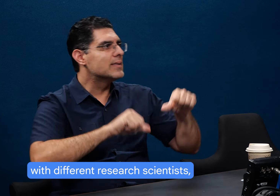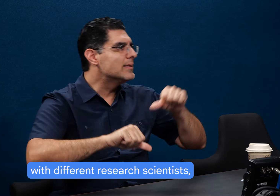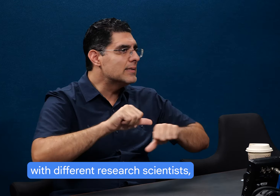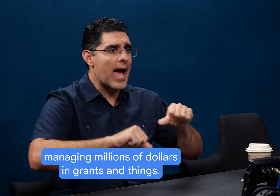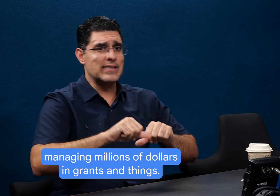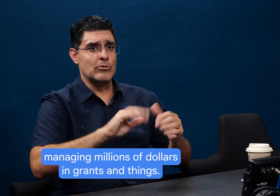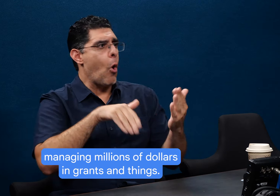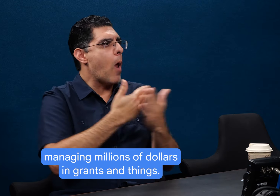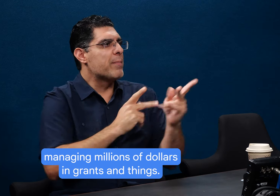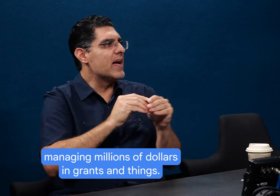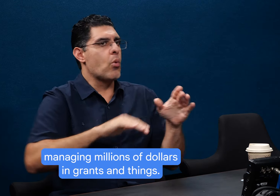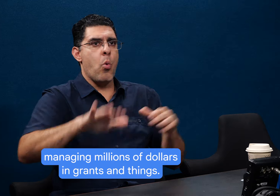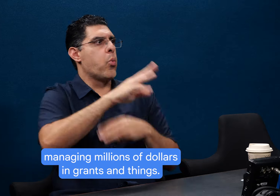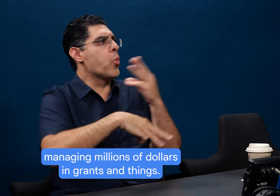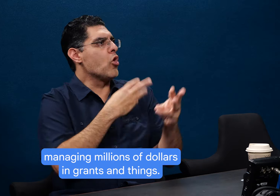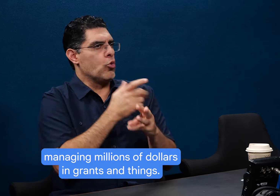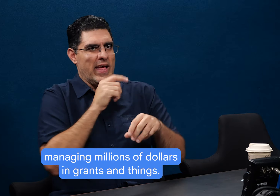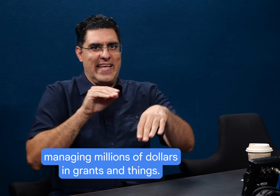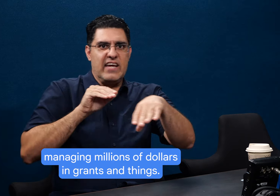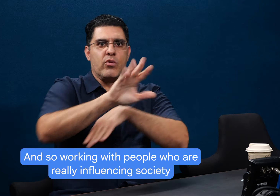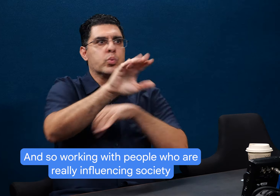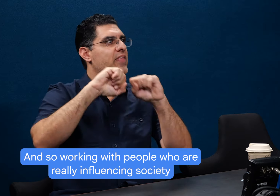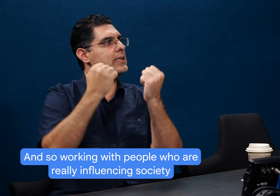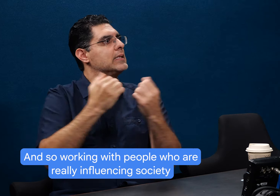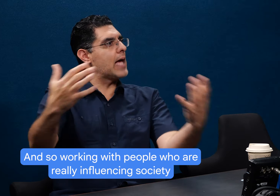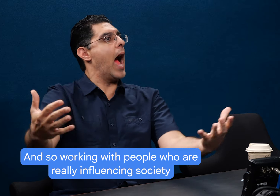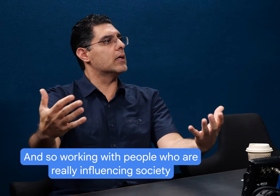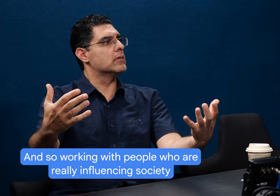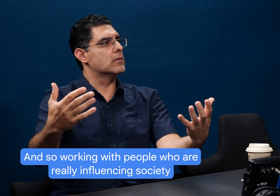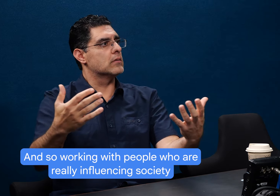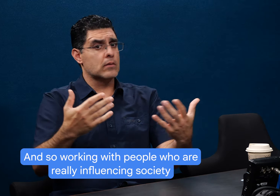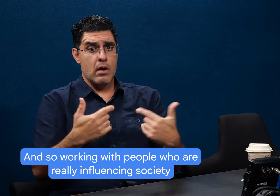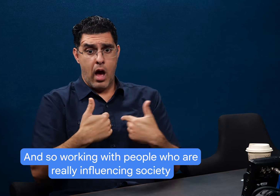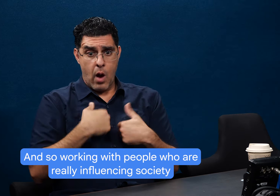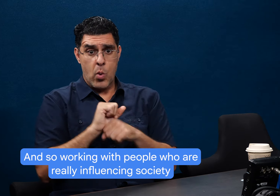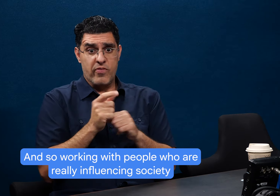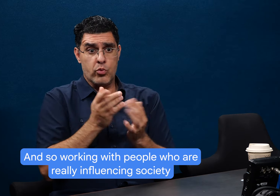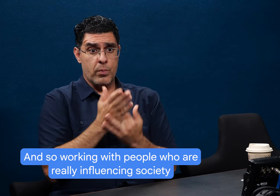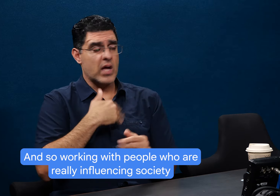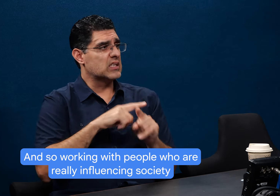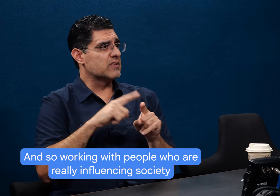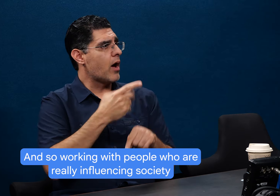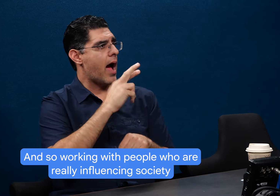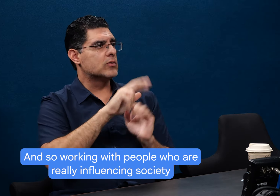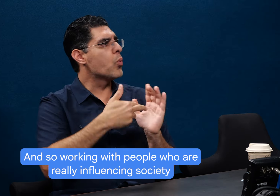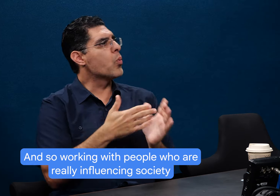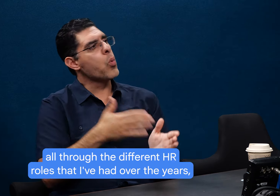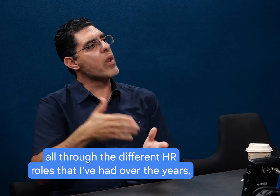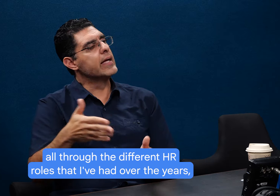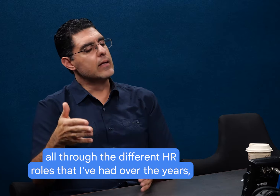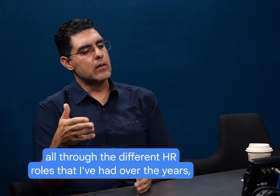research sciences, managing millions of dollars in grants and things. And so working with people who are really influencing society